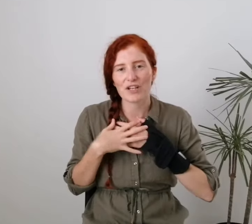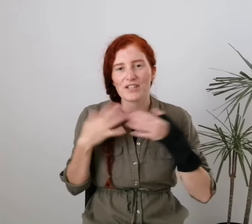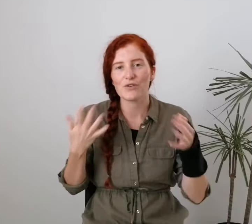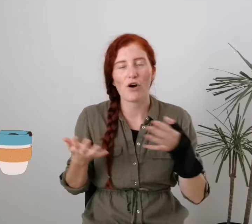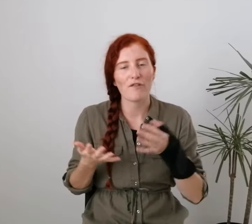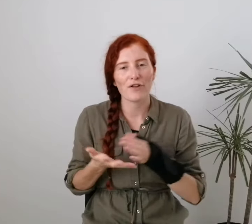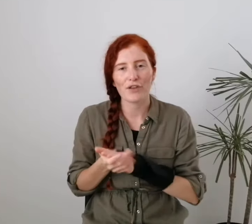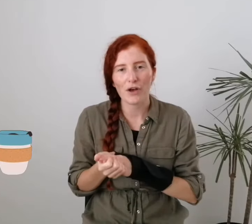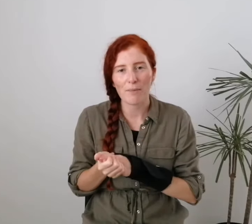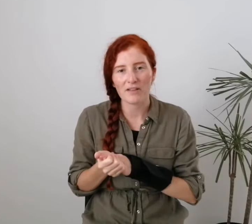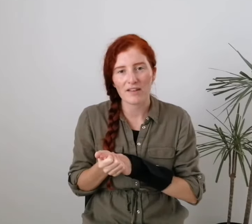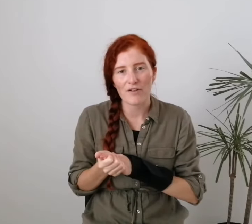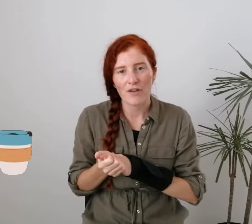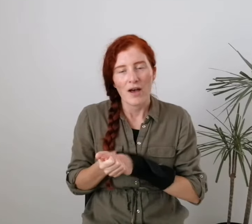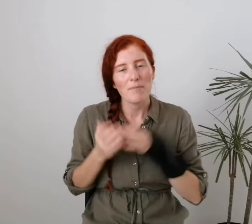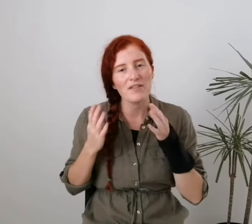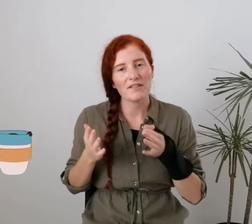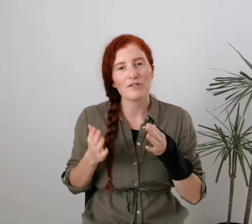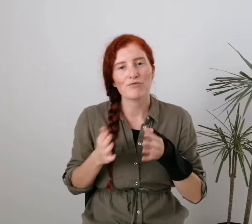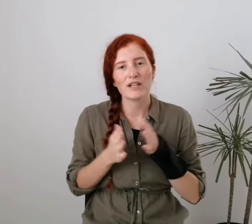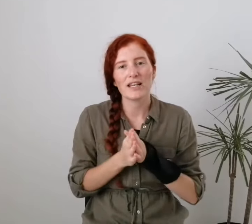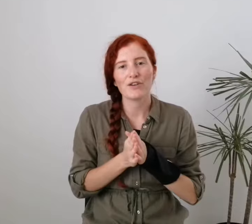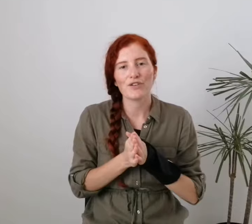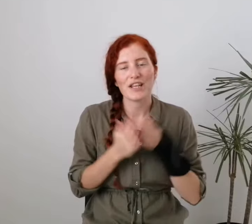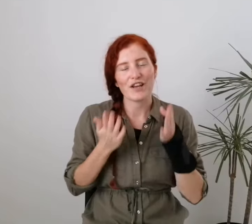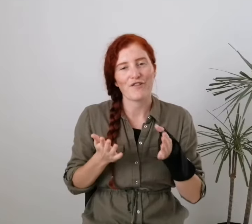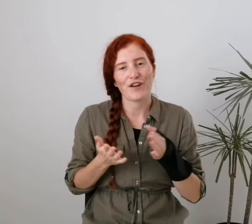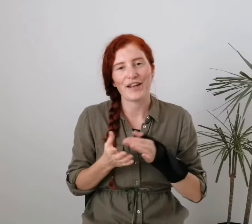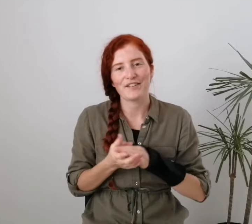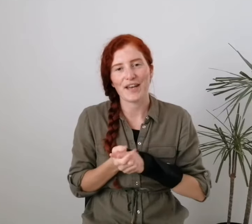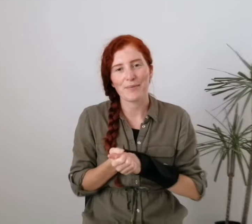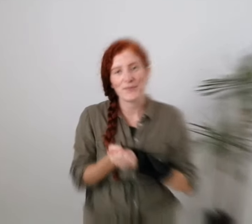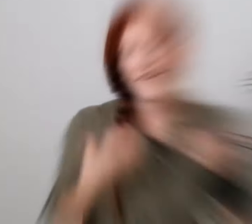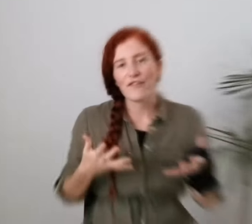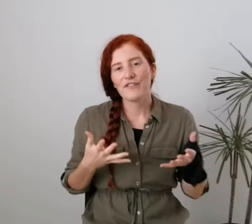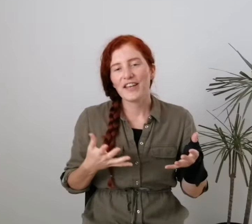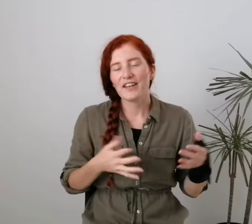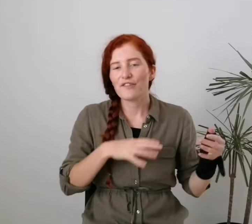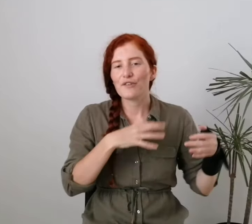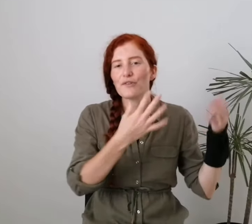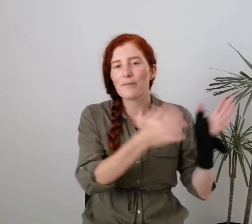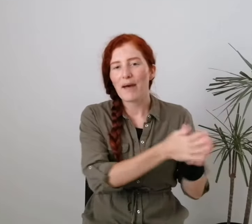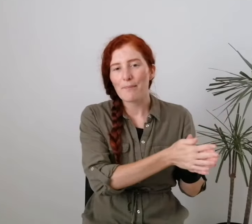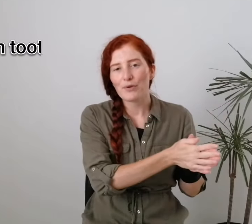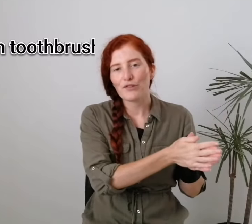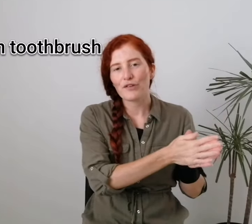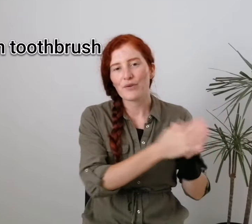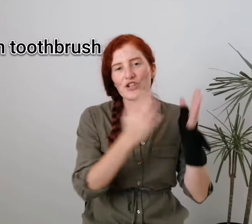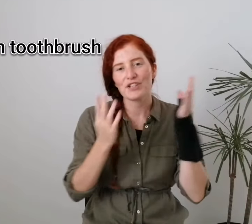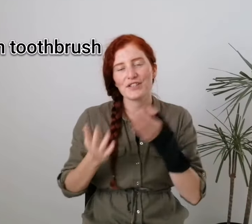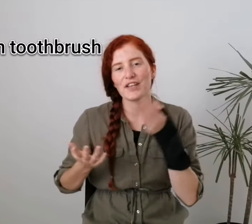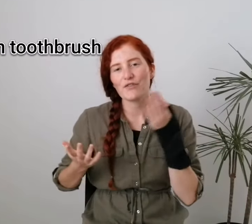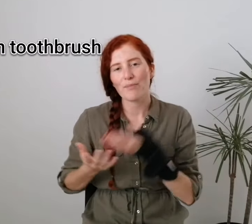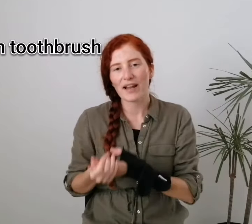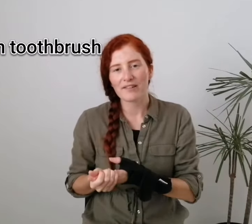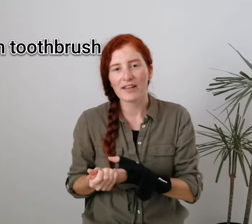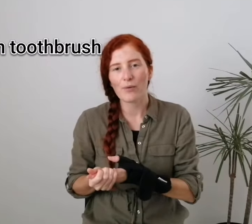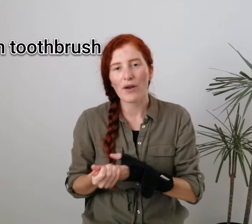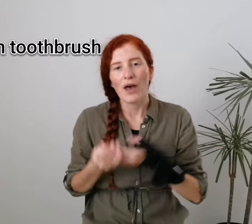drink tea or coffee on the go myself, but this is a really good eco-friendly tip. Fifteen is to use a bamboo toothbrush instead of a plastic one,